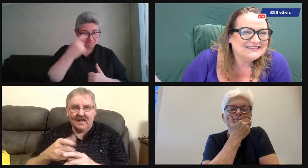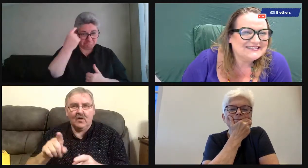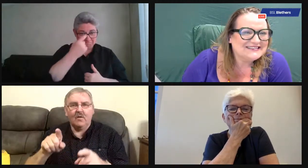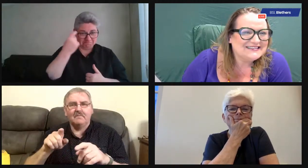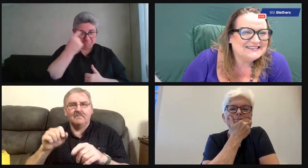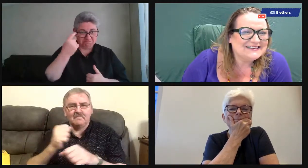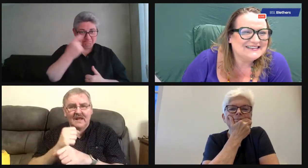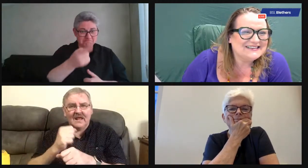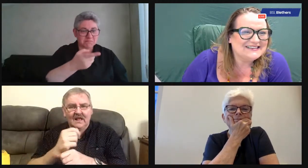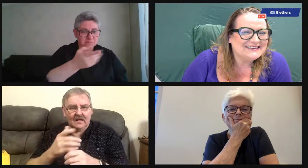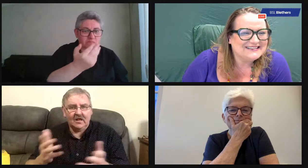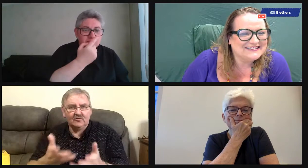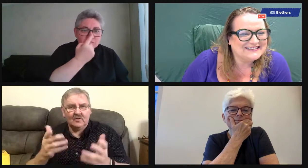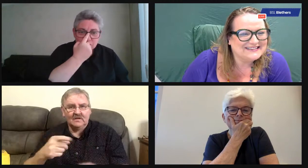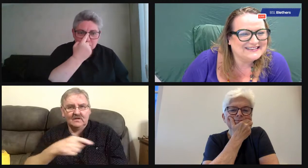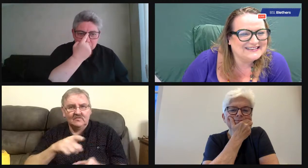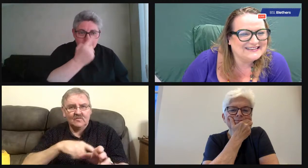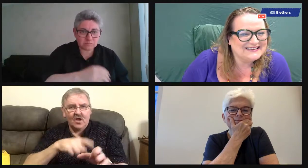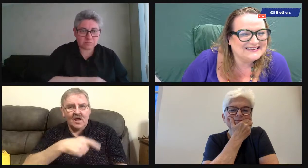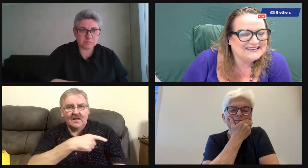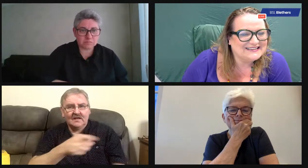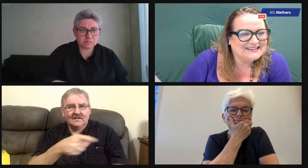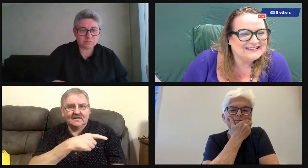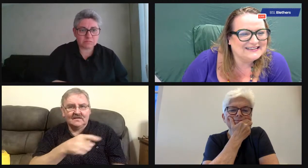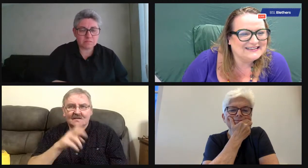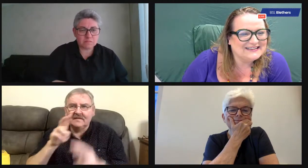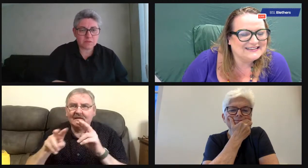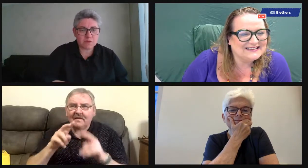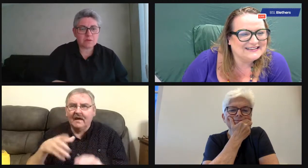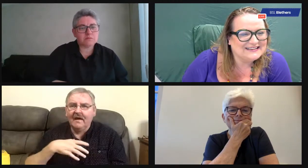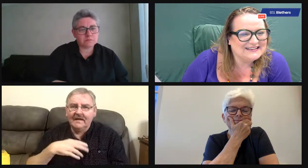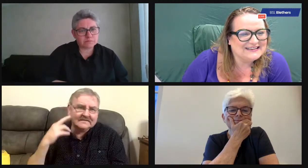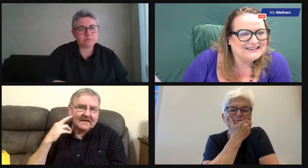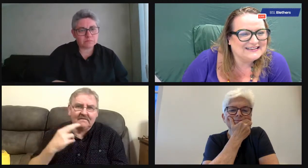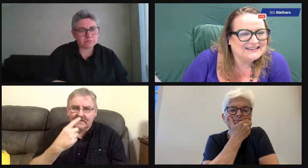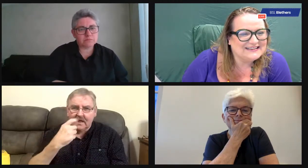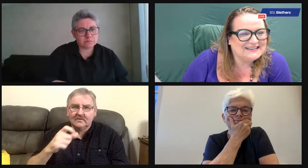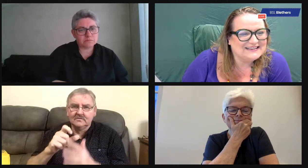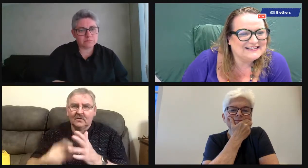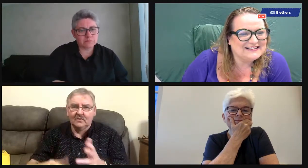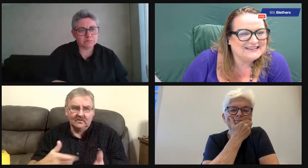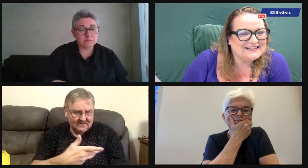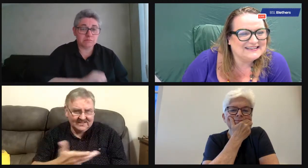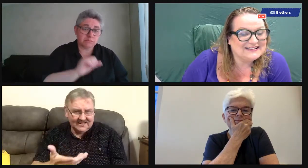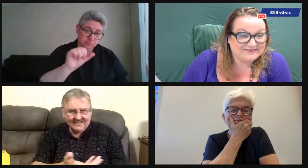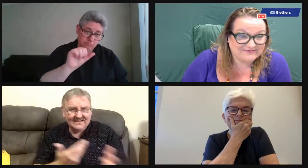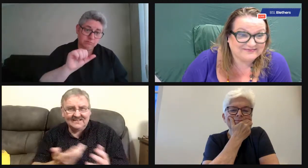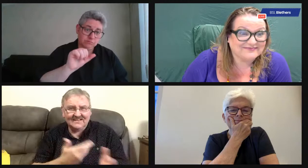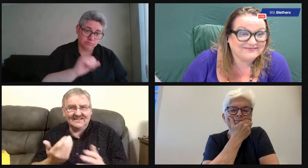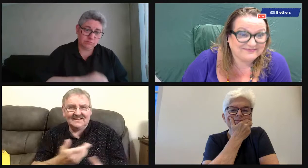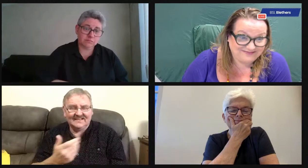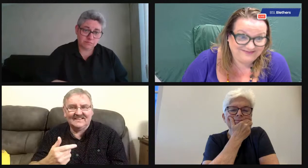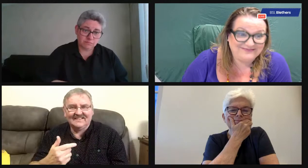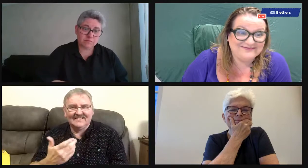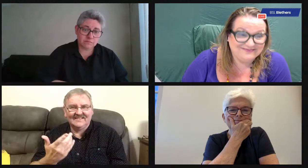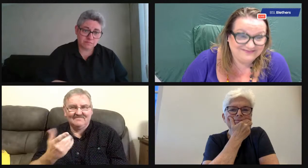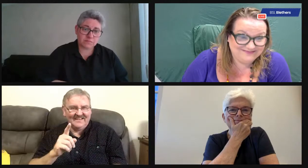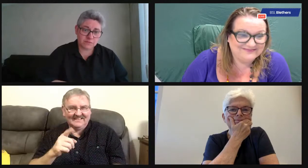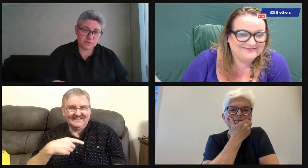one day we'll all get back as volunteers. You know, maybe we'll try and encourage the young people to sort of realise that deaf people can